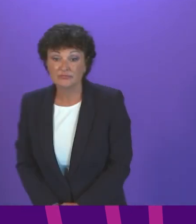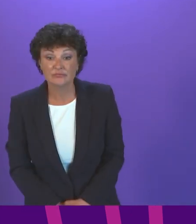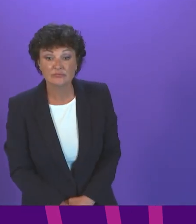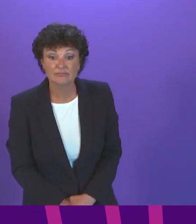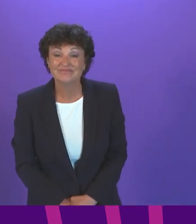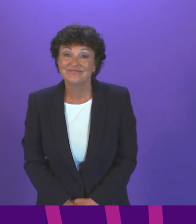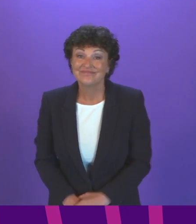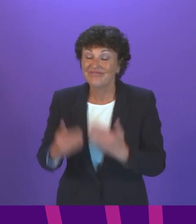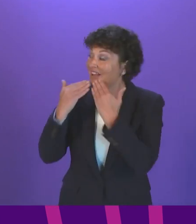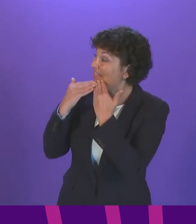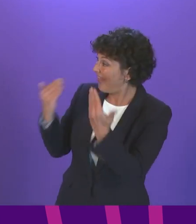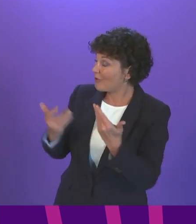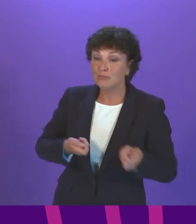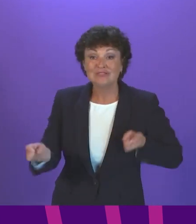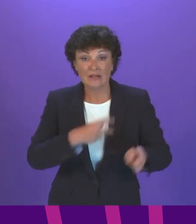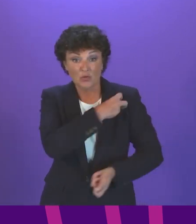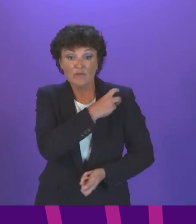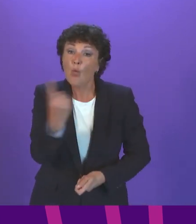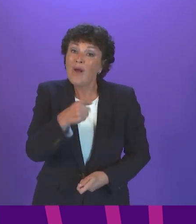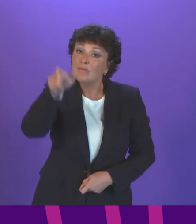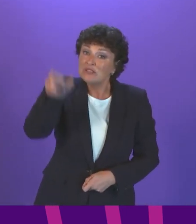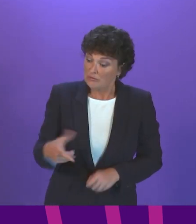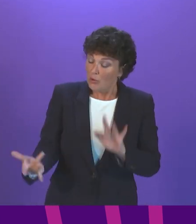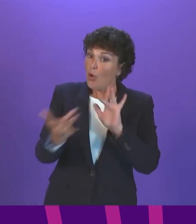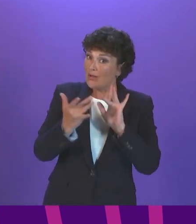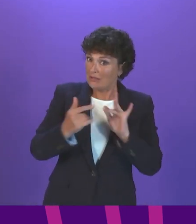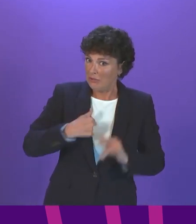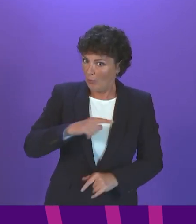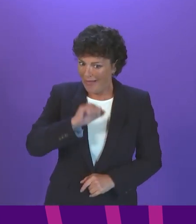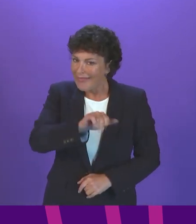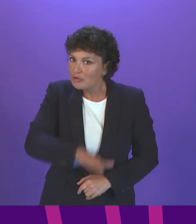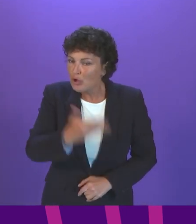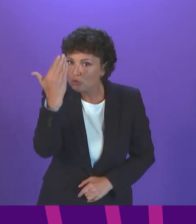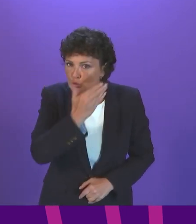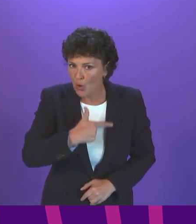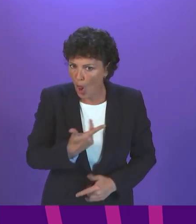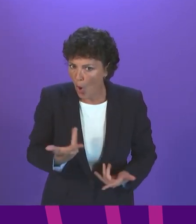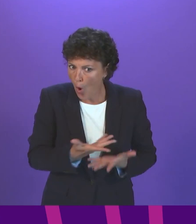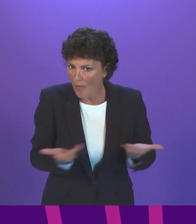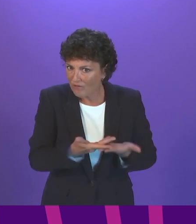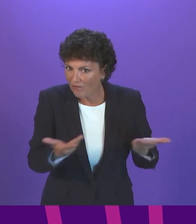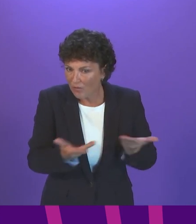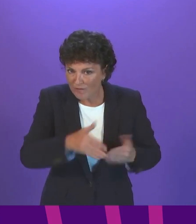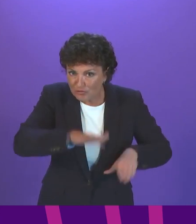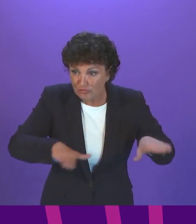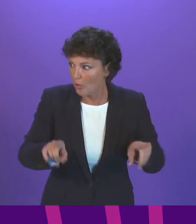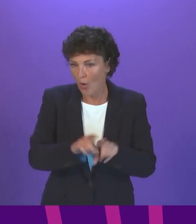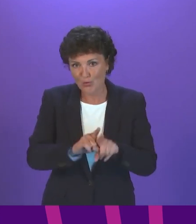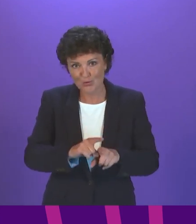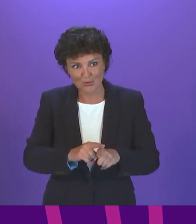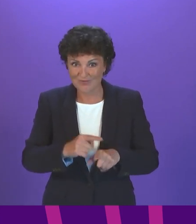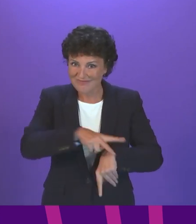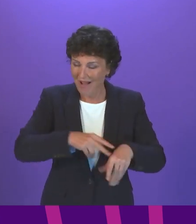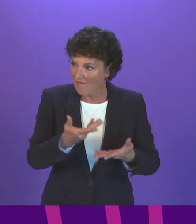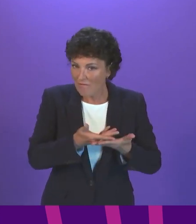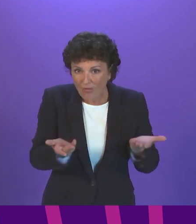by a constituent whose child's school is currently dealing with hundreds of pupil absences and a number of staff absences due to COVID. His daughter's close